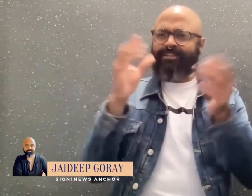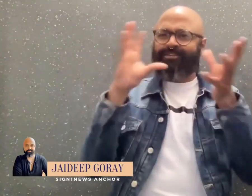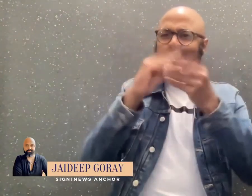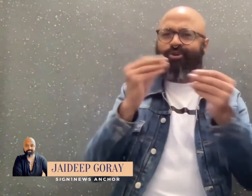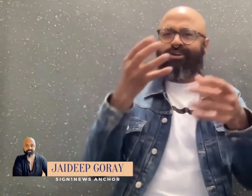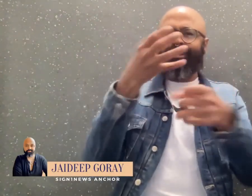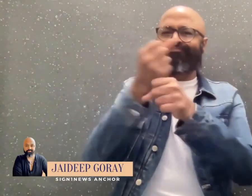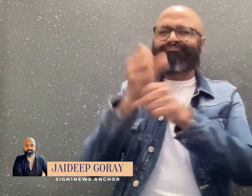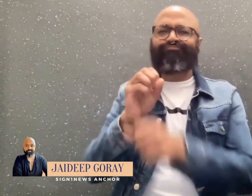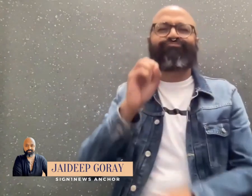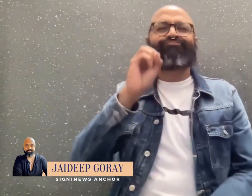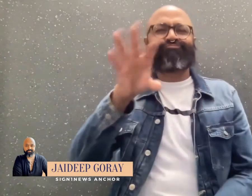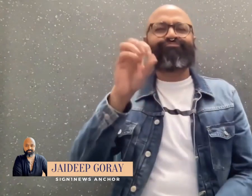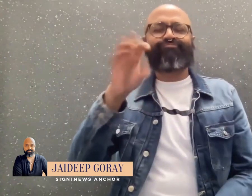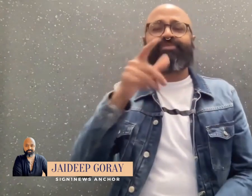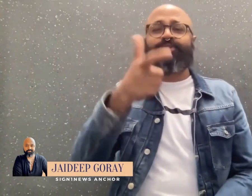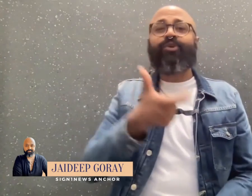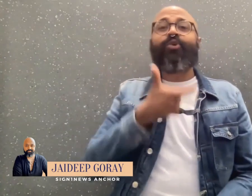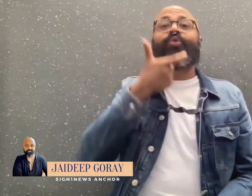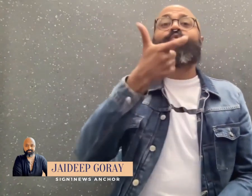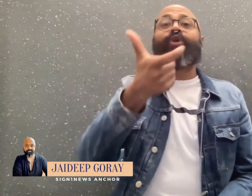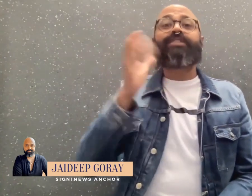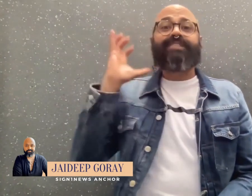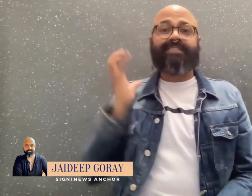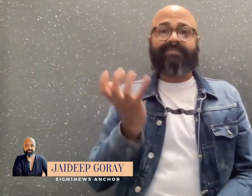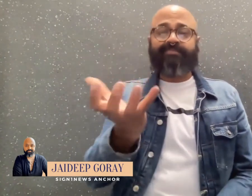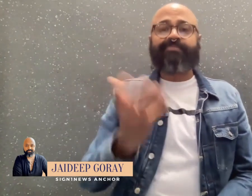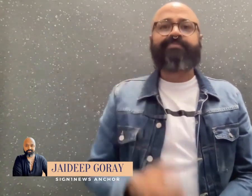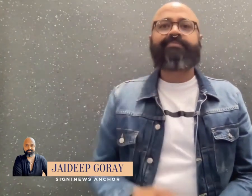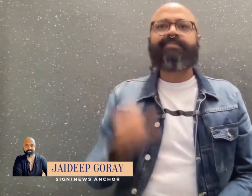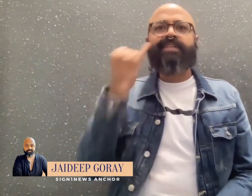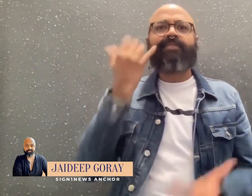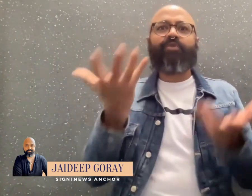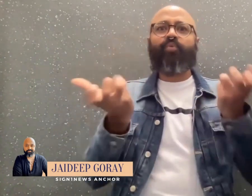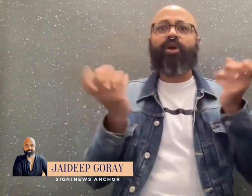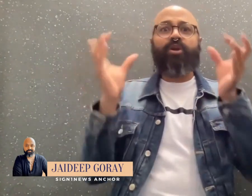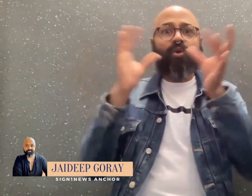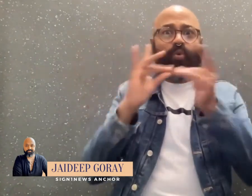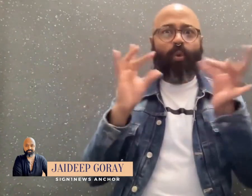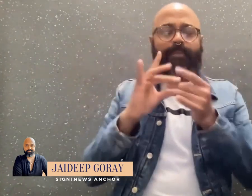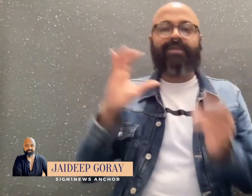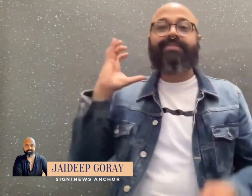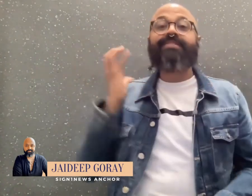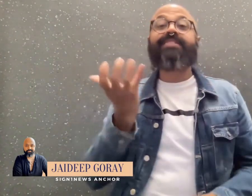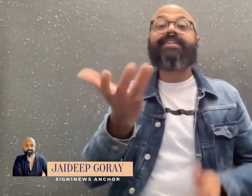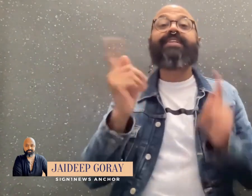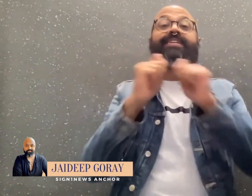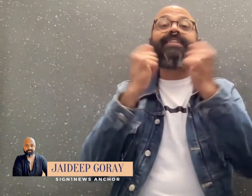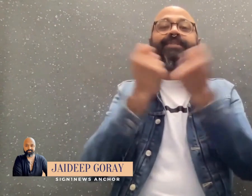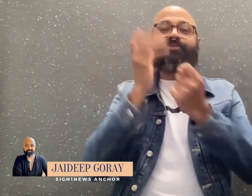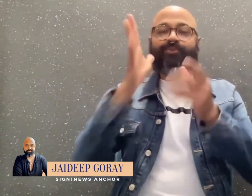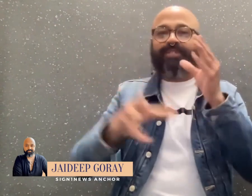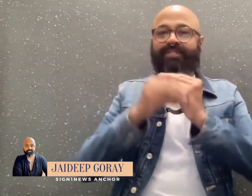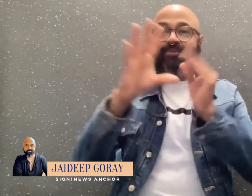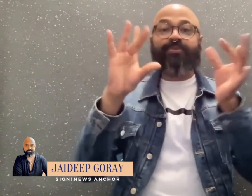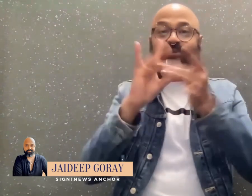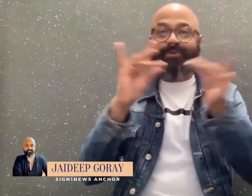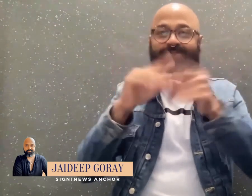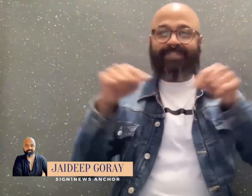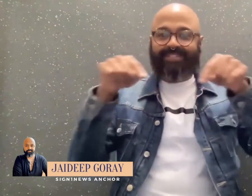Here's a quick look at the top trending stories making headlines today, and if you want to make an interesting comment about this update, we